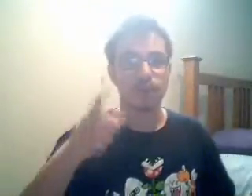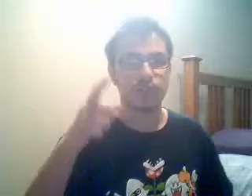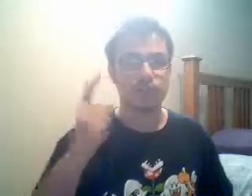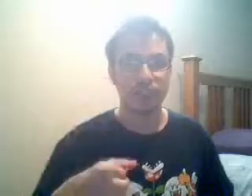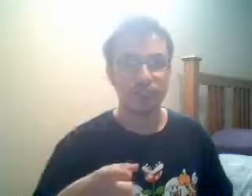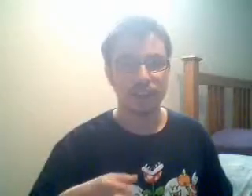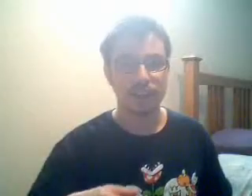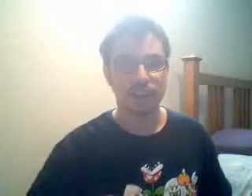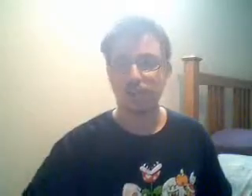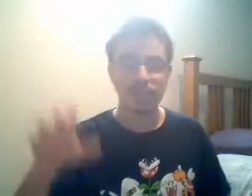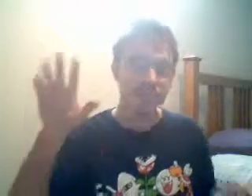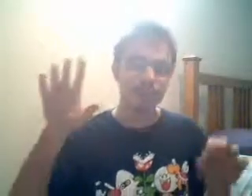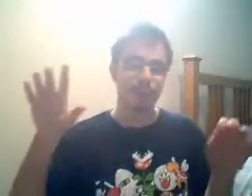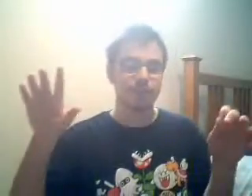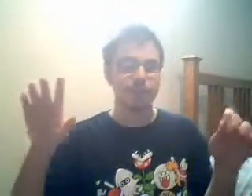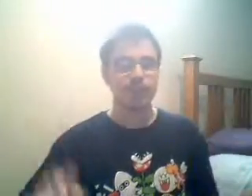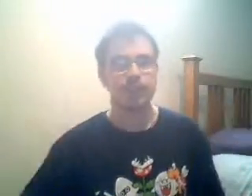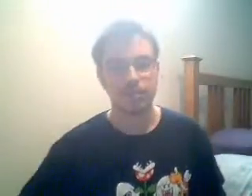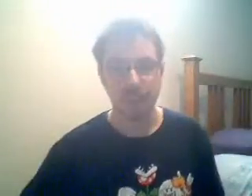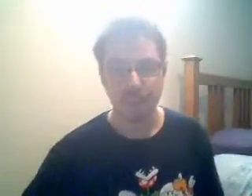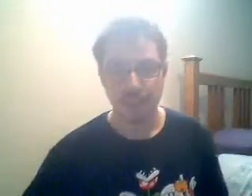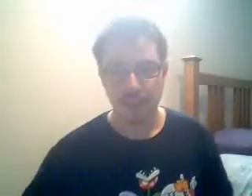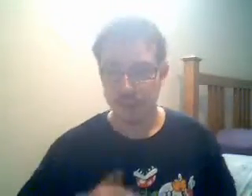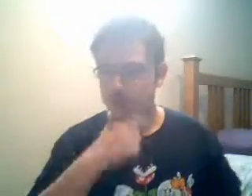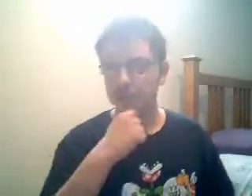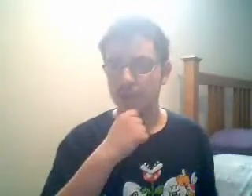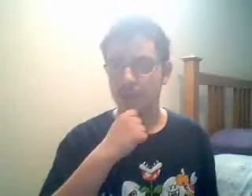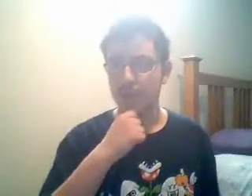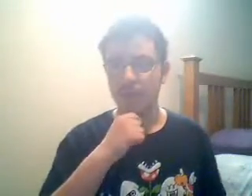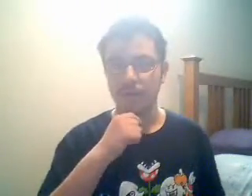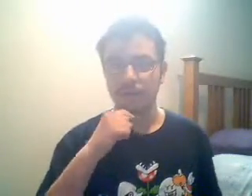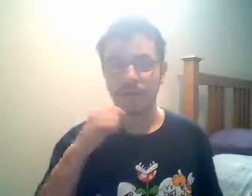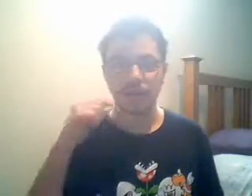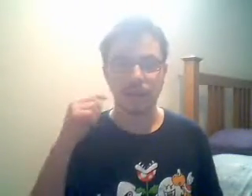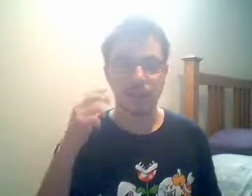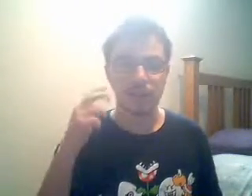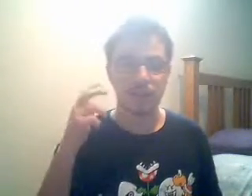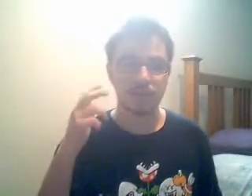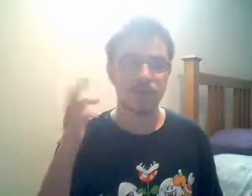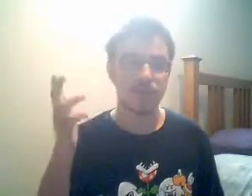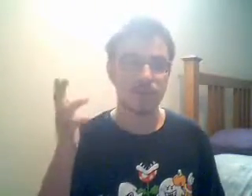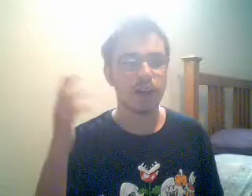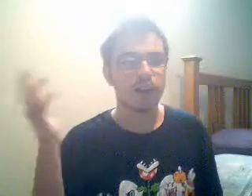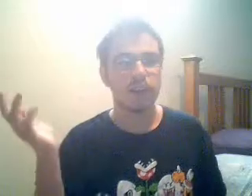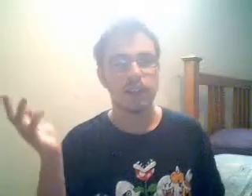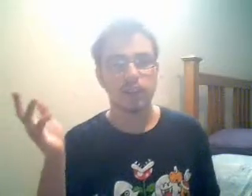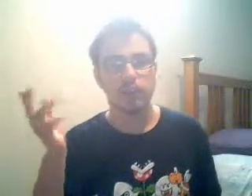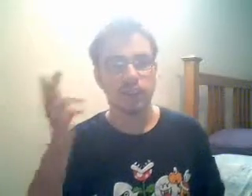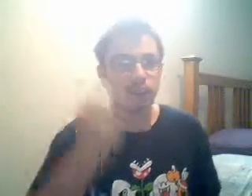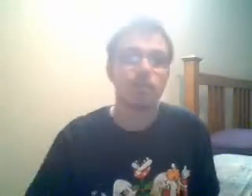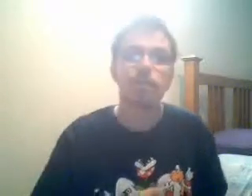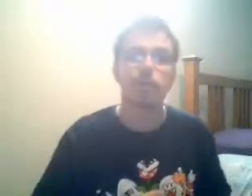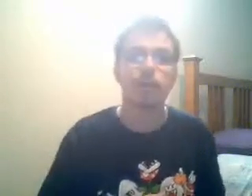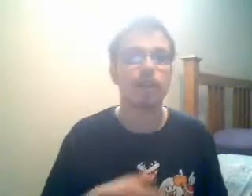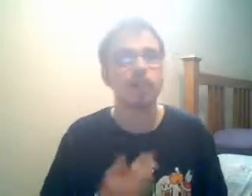and for you guys. Many different types. Most of them have been like, you know, idolized by PewDiePie,